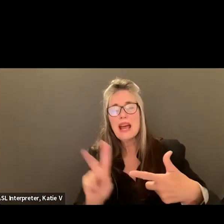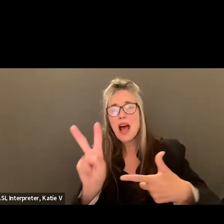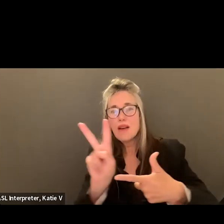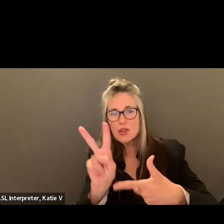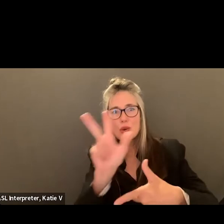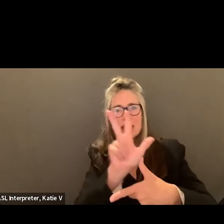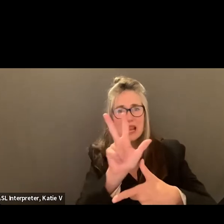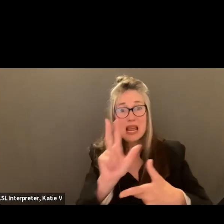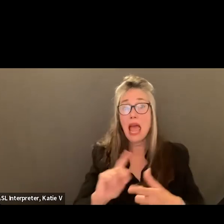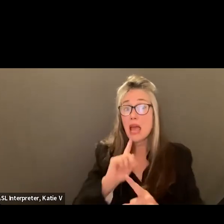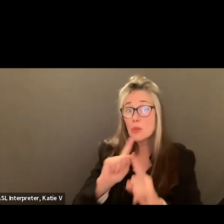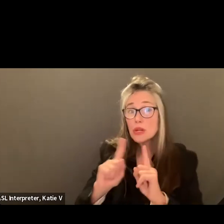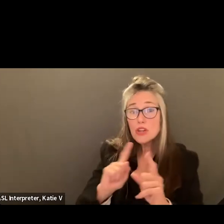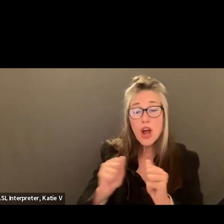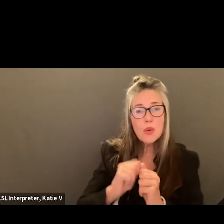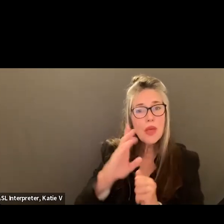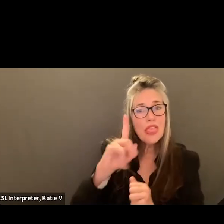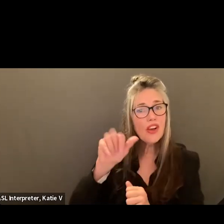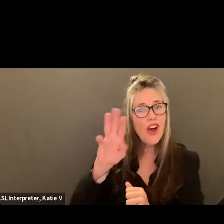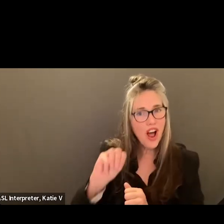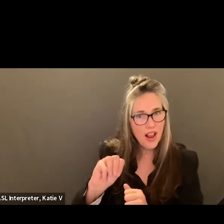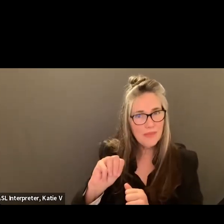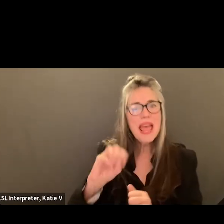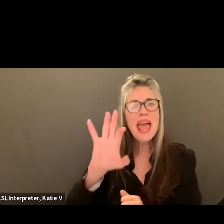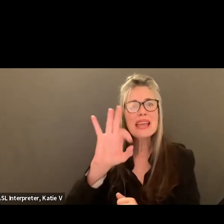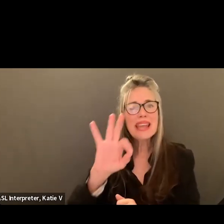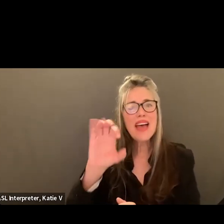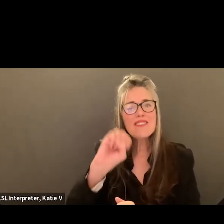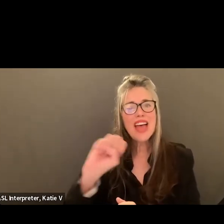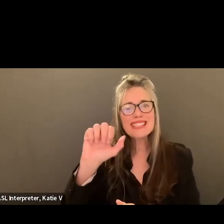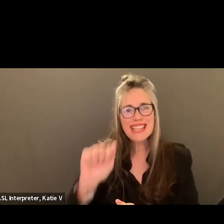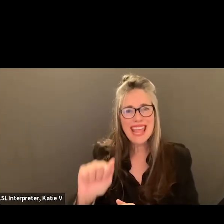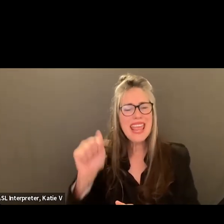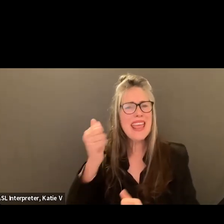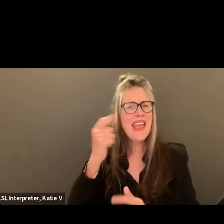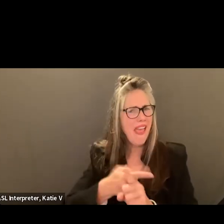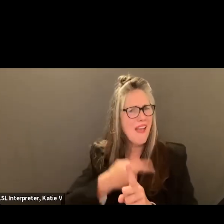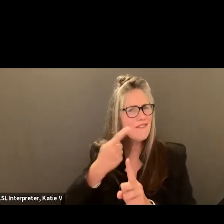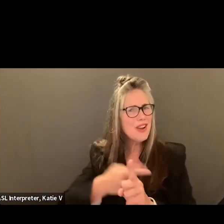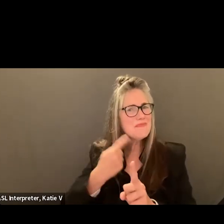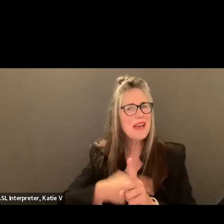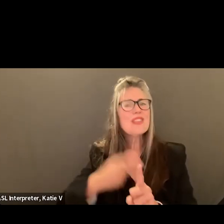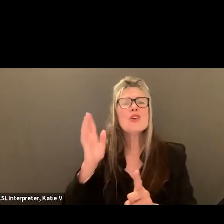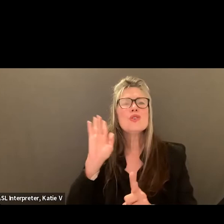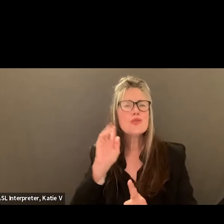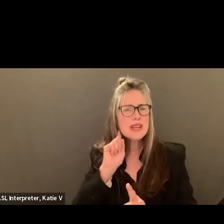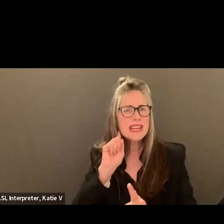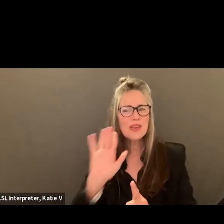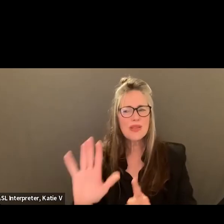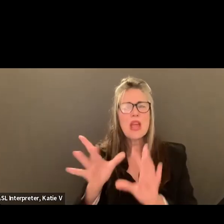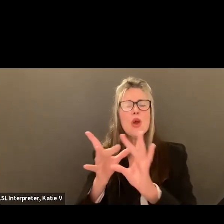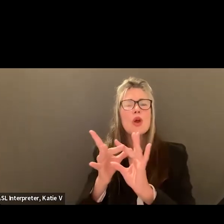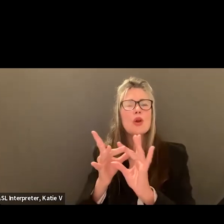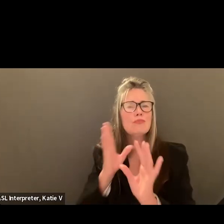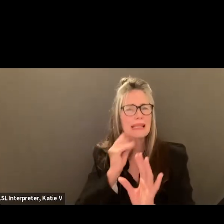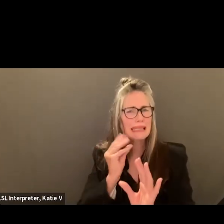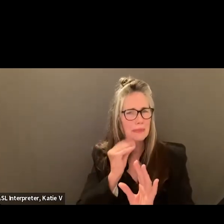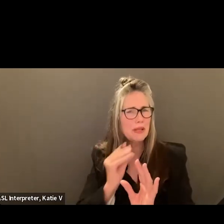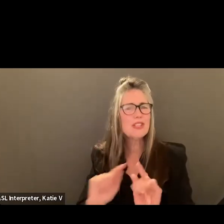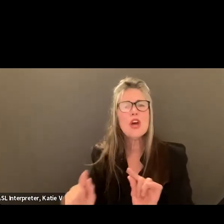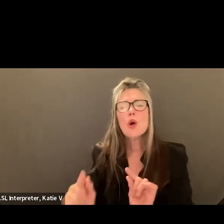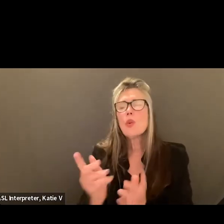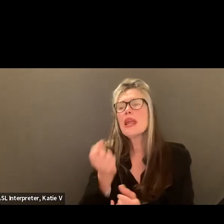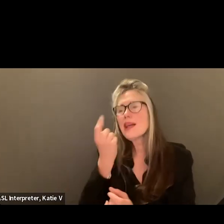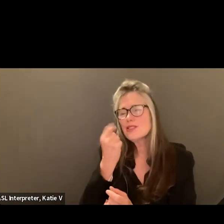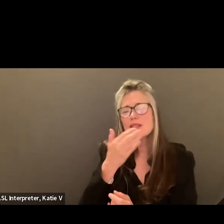FSA as well. We meet every month to hear their experiences from the ground so that we now know we do need to calibrate on what we call